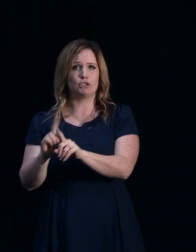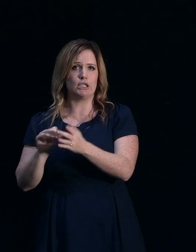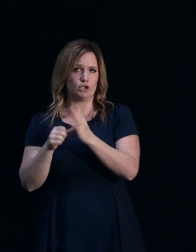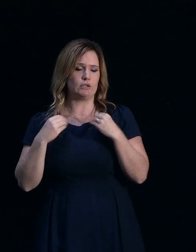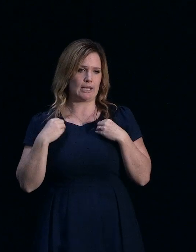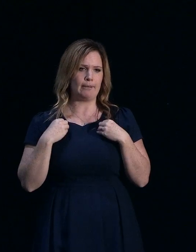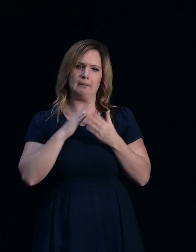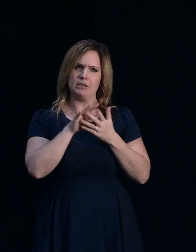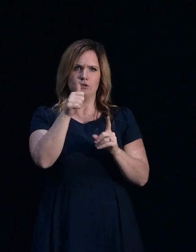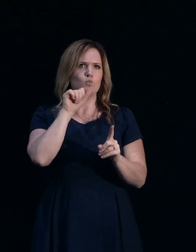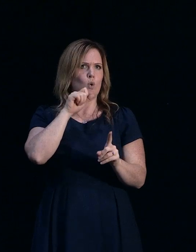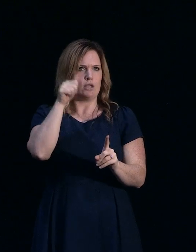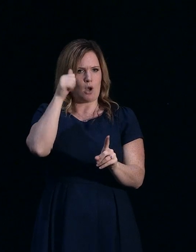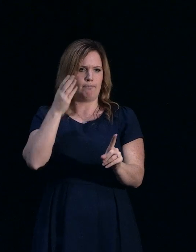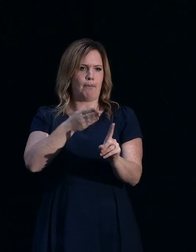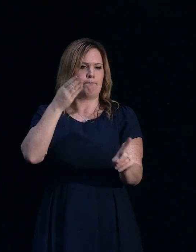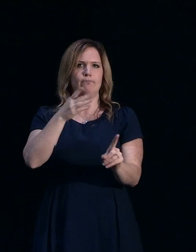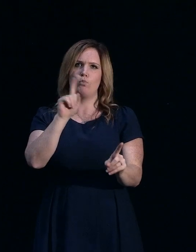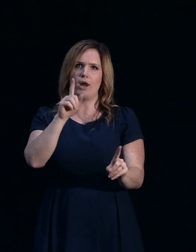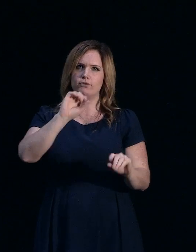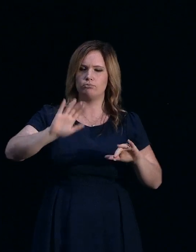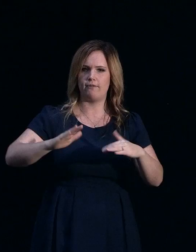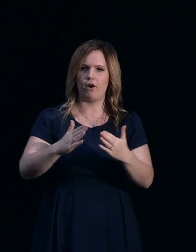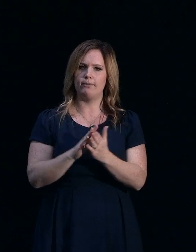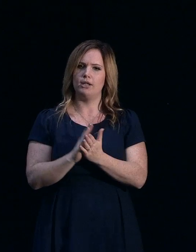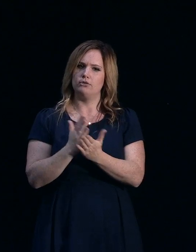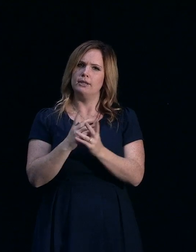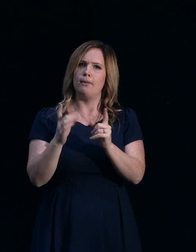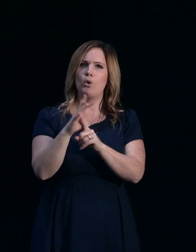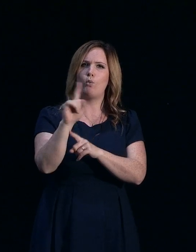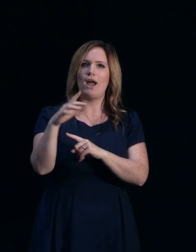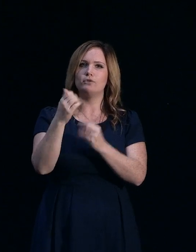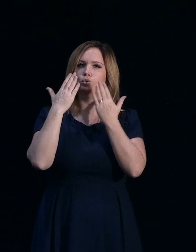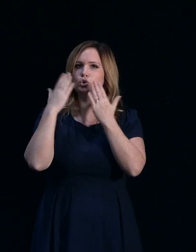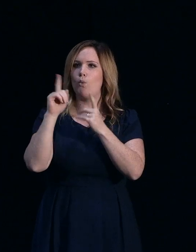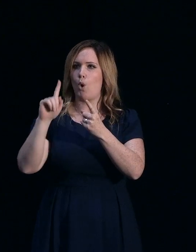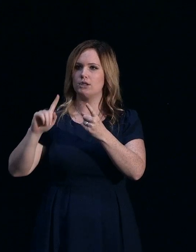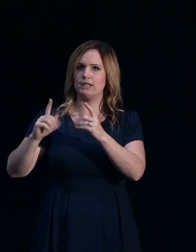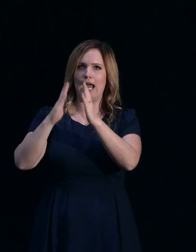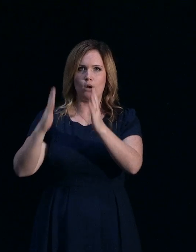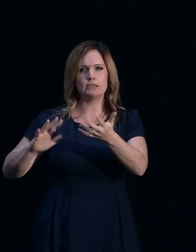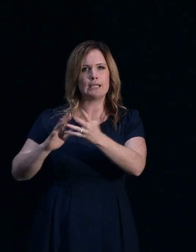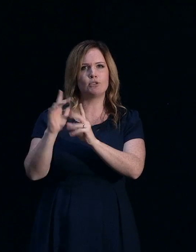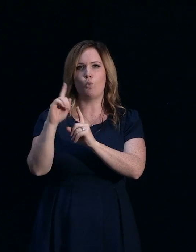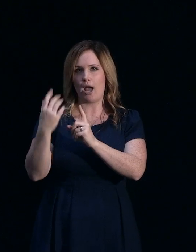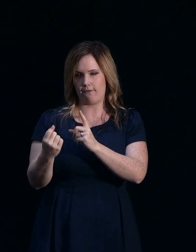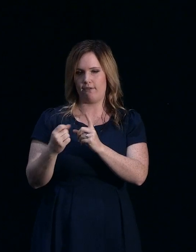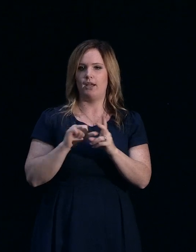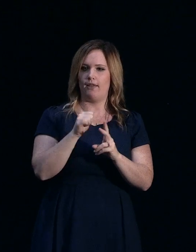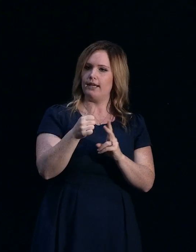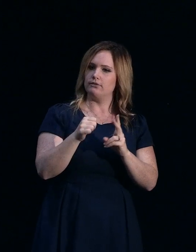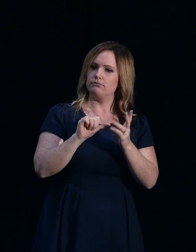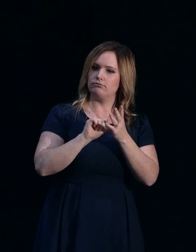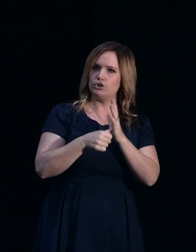But basically, it's quantifying the level of damage your house has sustained, and then your insurer will decide whether they believe that's